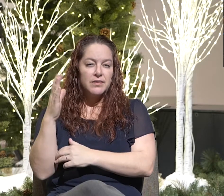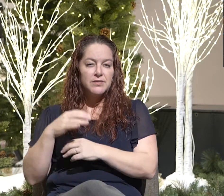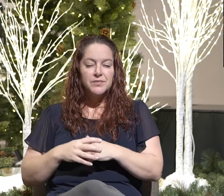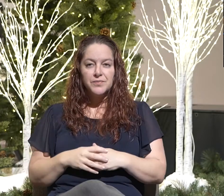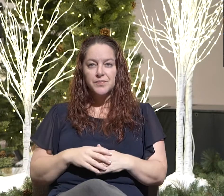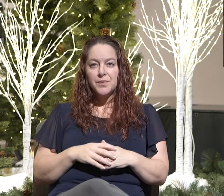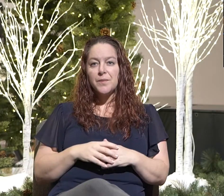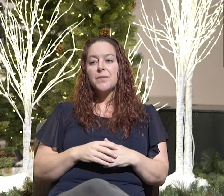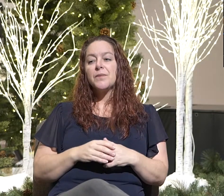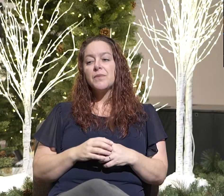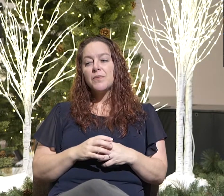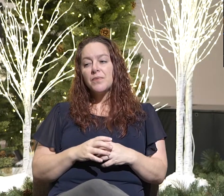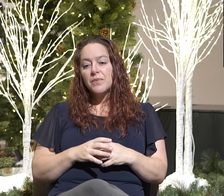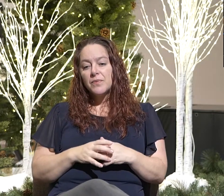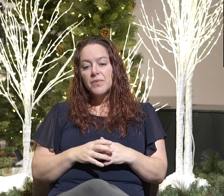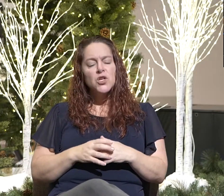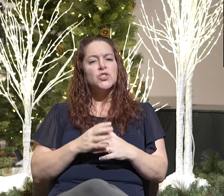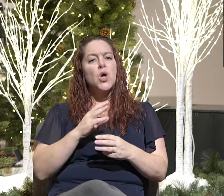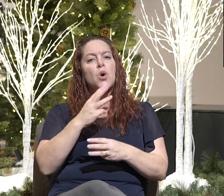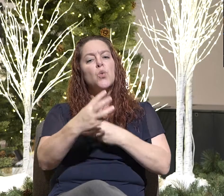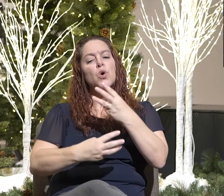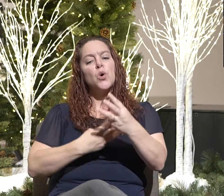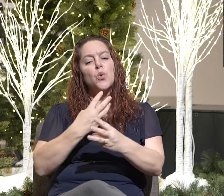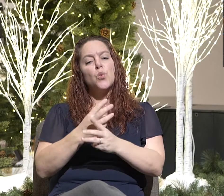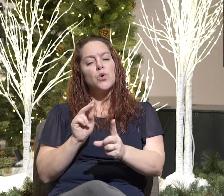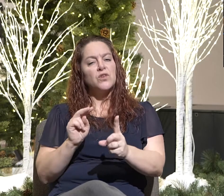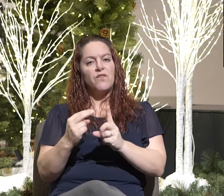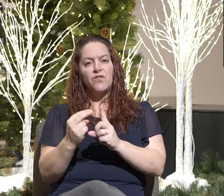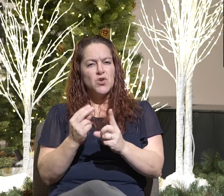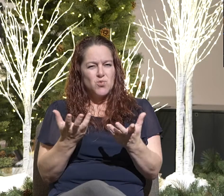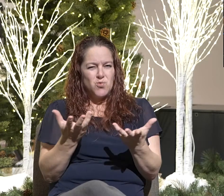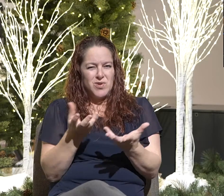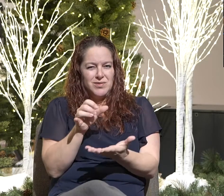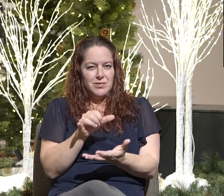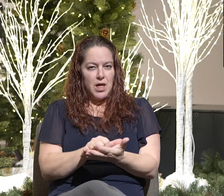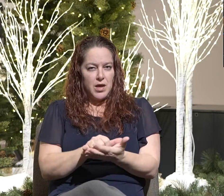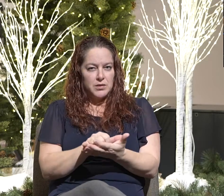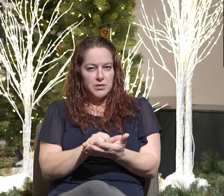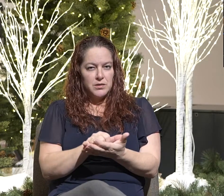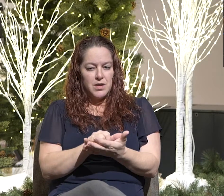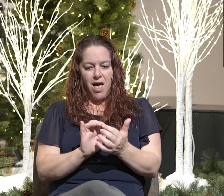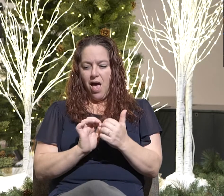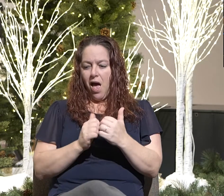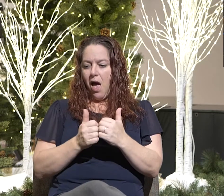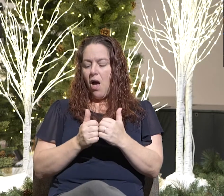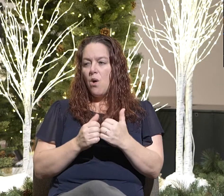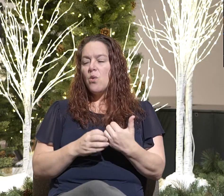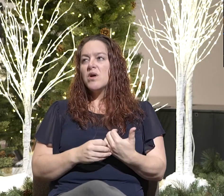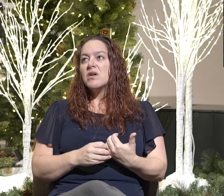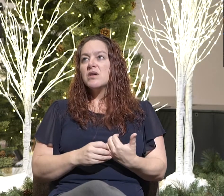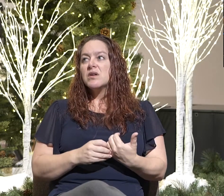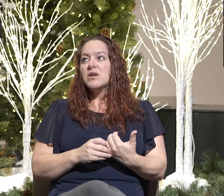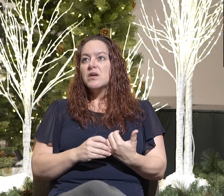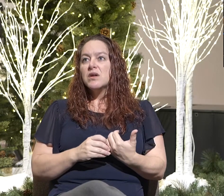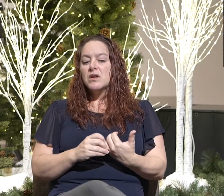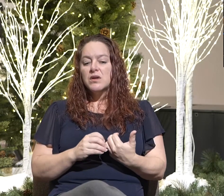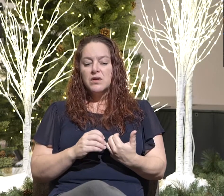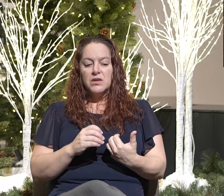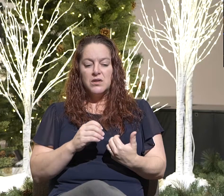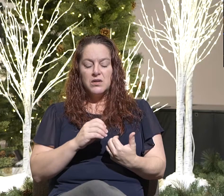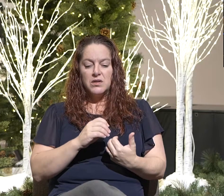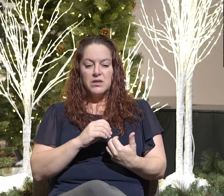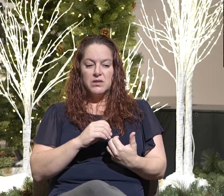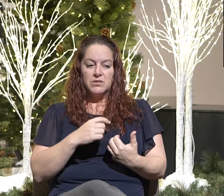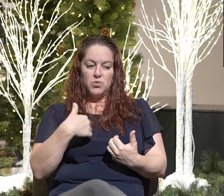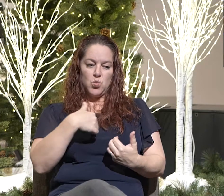So, what is a worldview? How do we get, how do we allow ourselves to be shaped